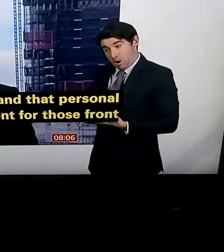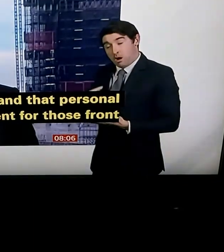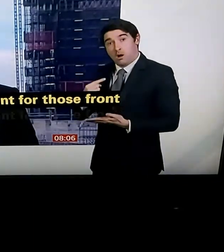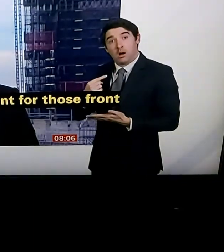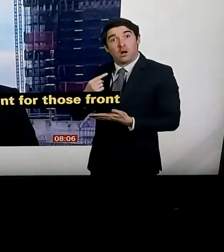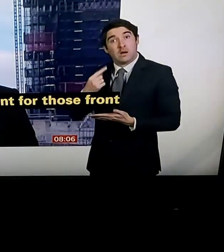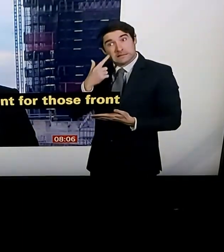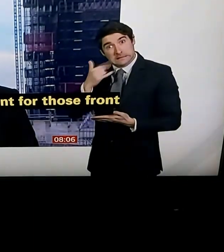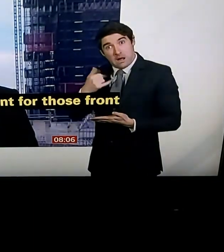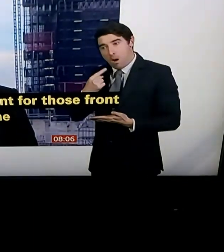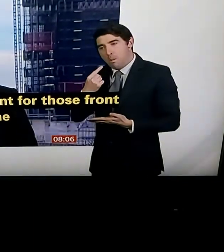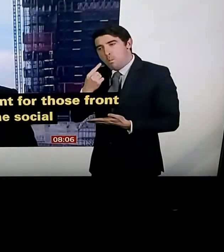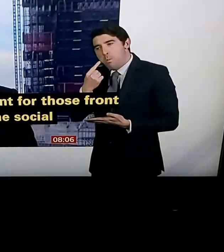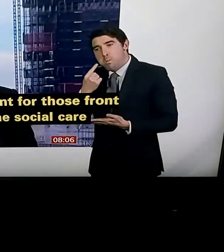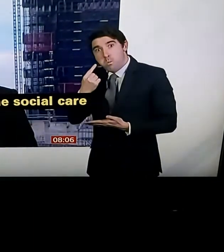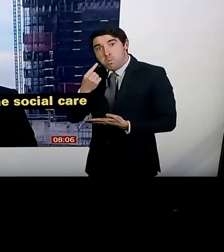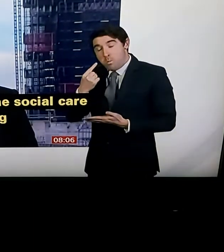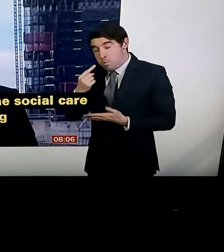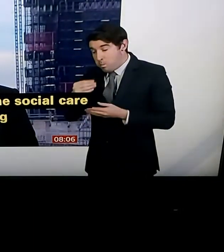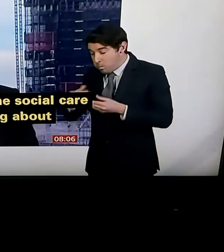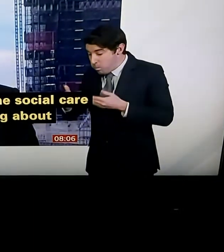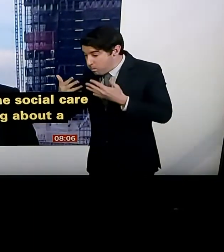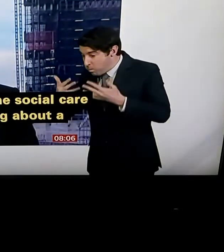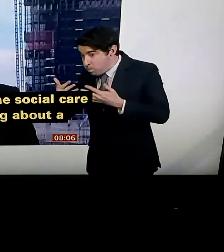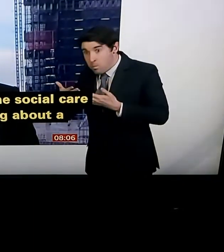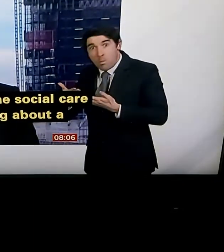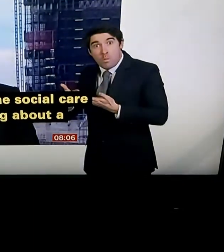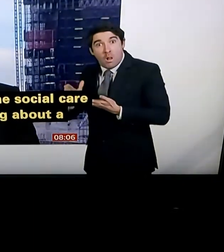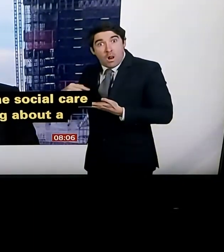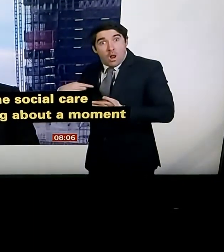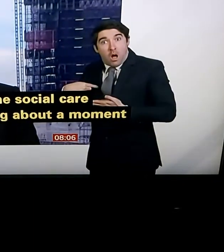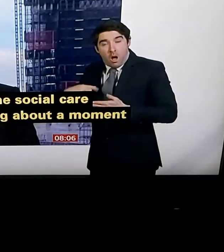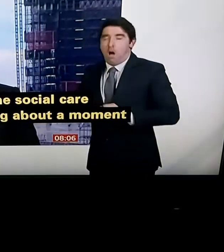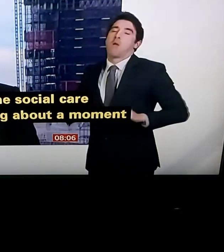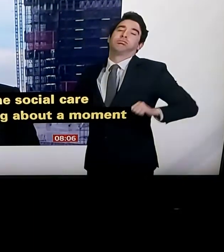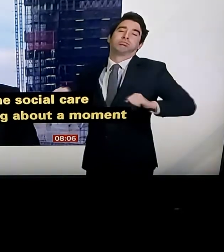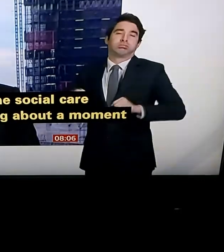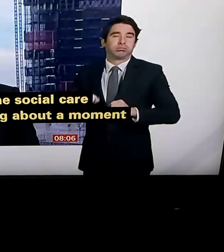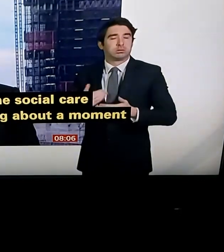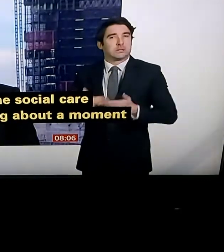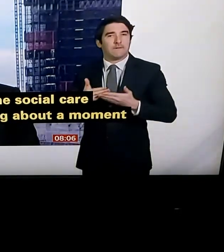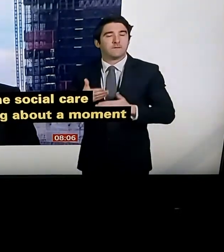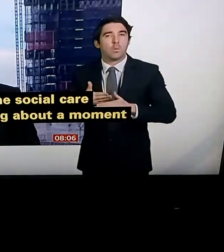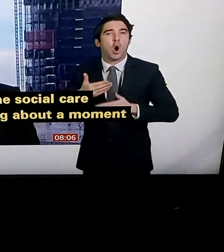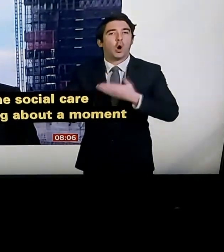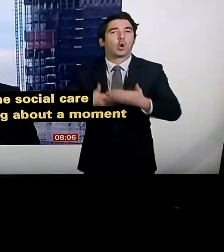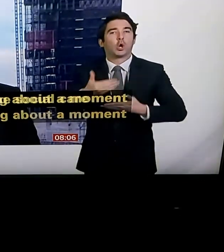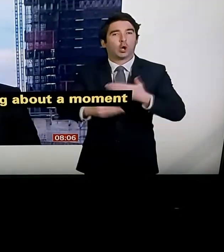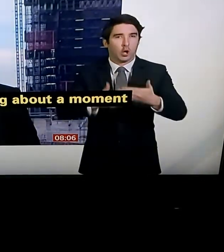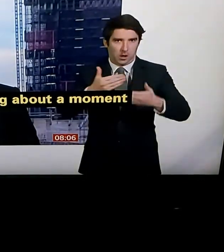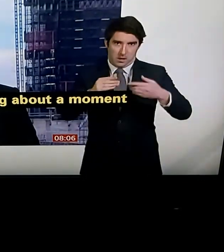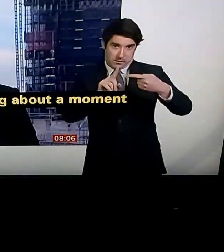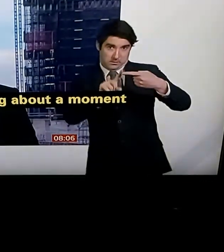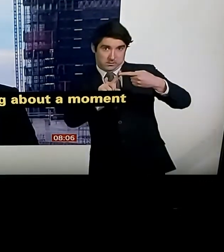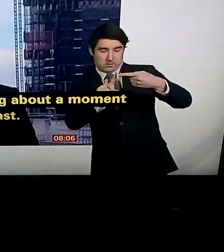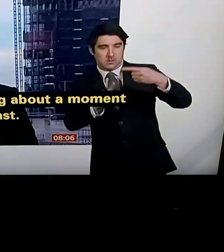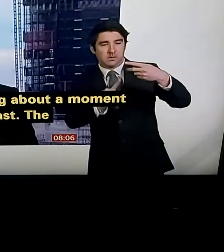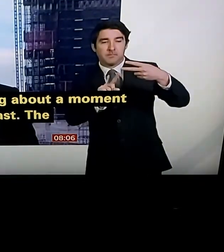was talking about just a moment ago on BBC Breakfast. And then the other thing we're going to see over the next couple of days, of course,